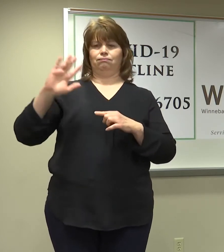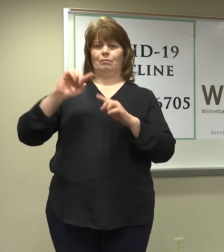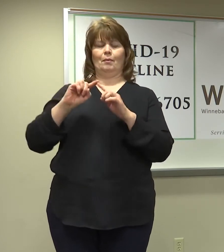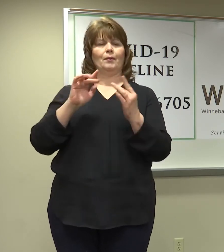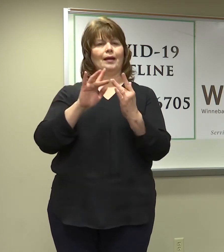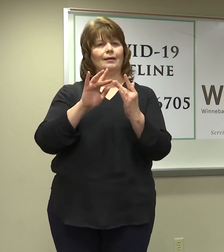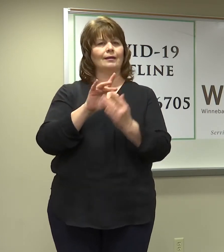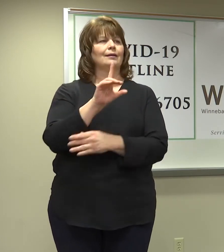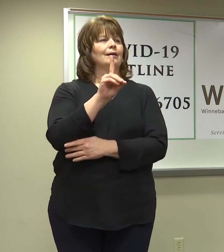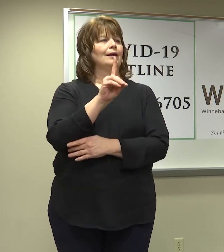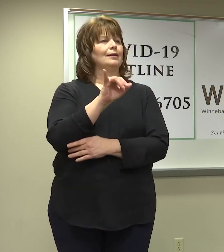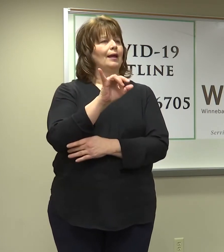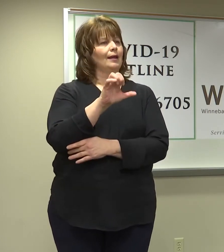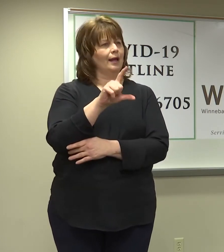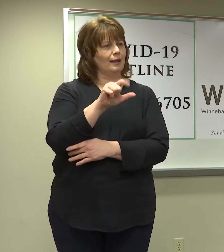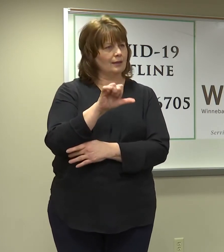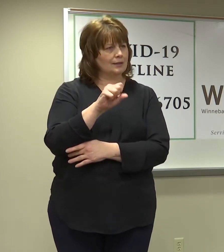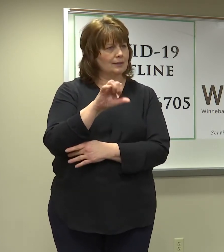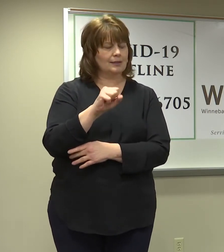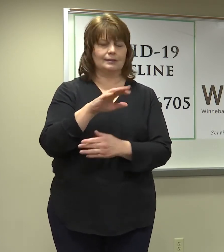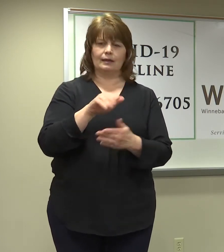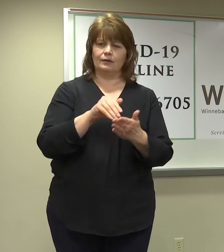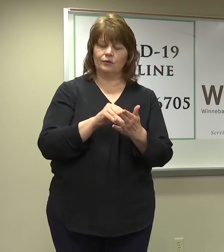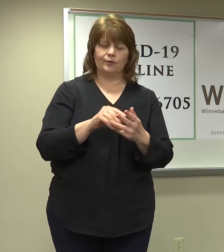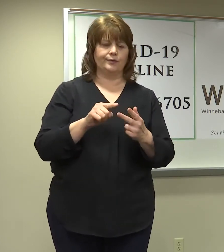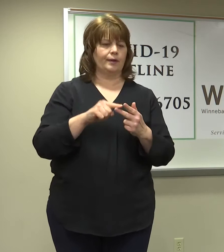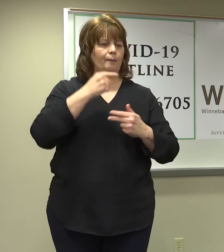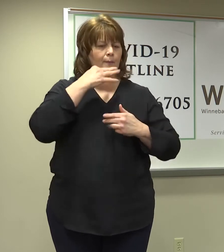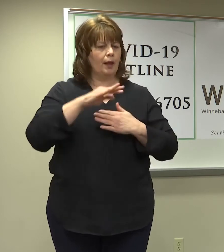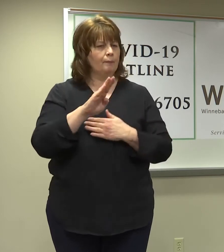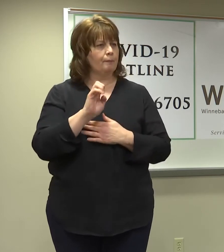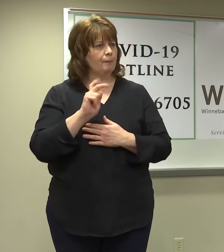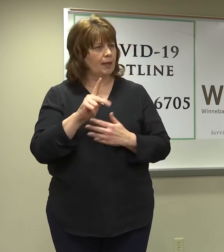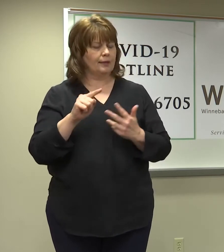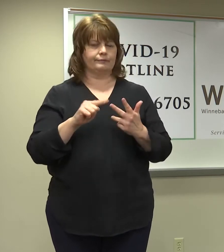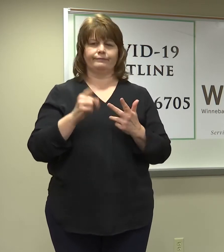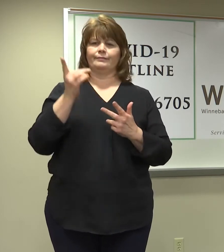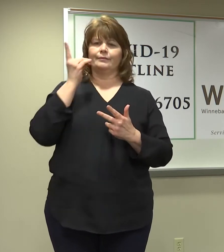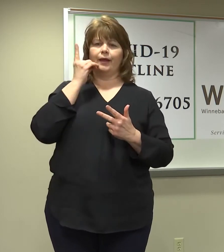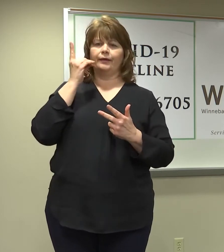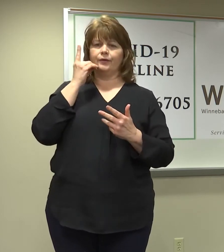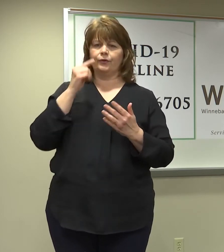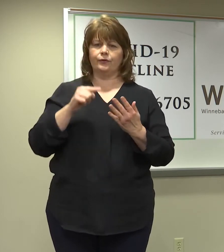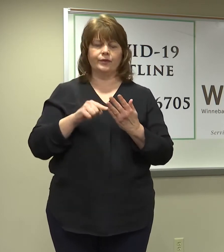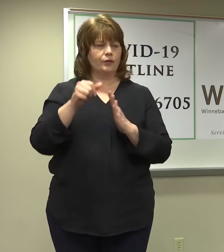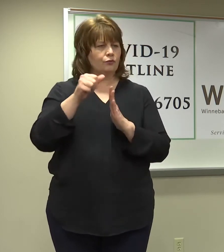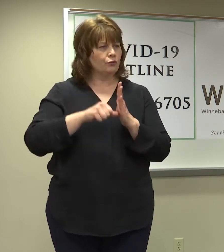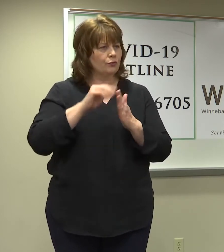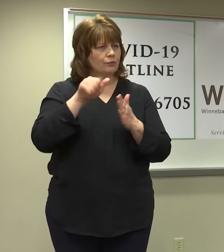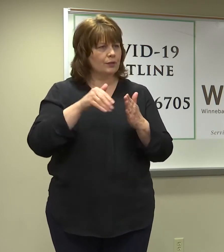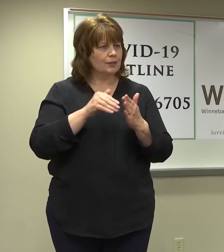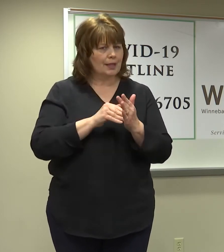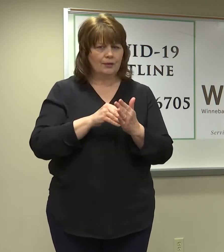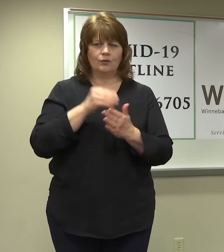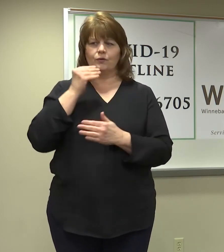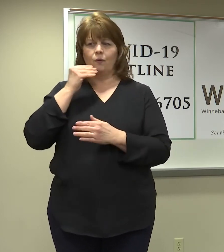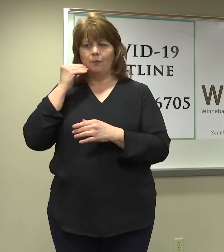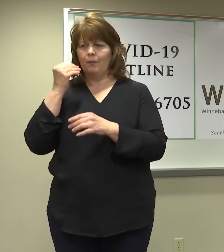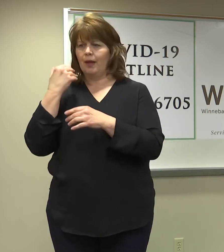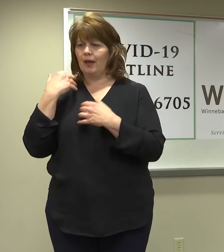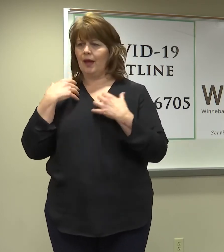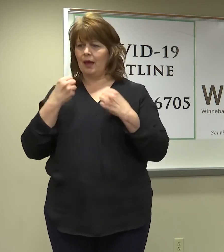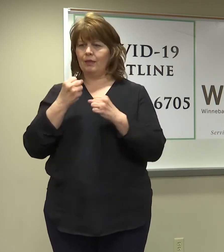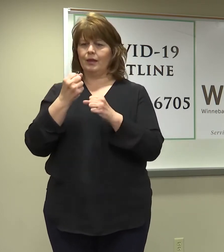dialysis centers and the blood banks and the dentists and all of the ambulatory surgical centers and the home health care